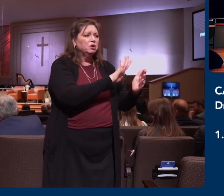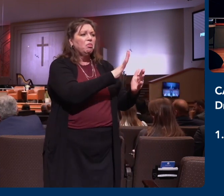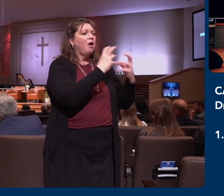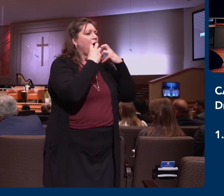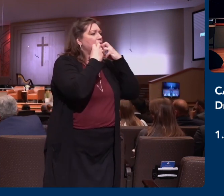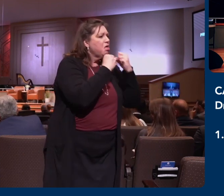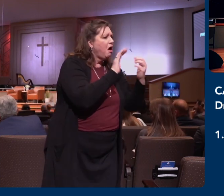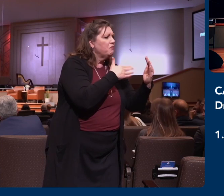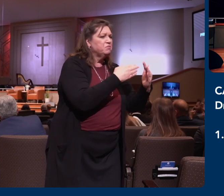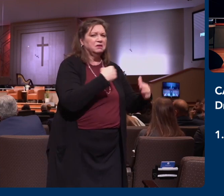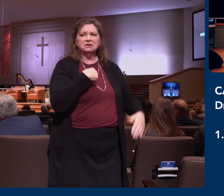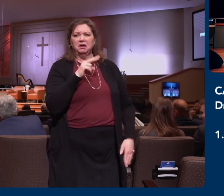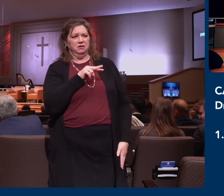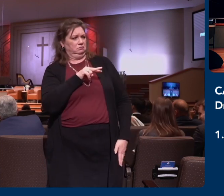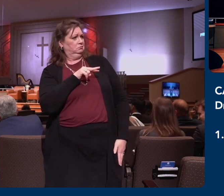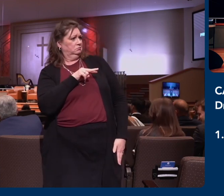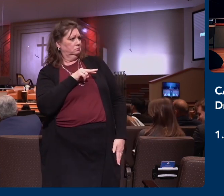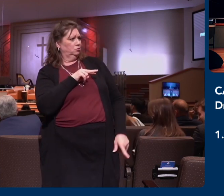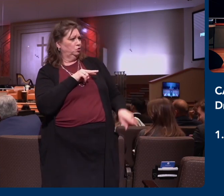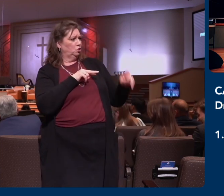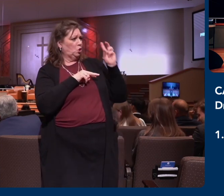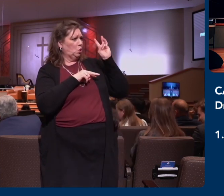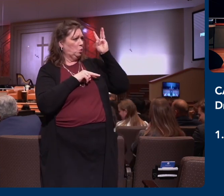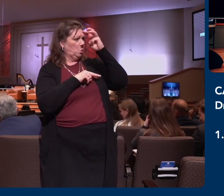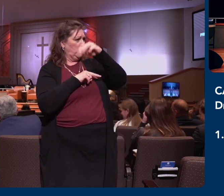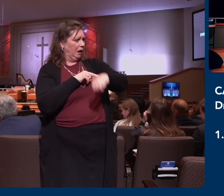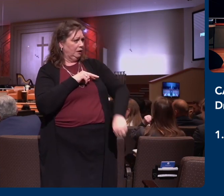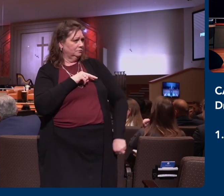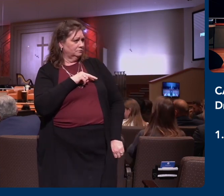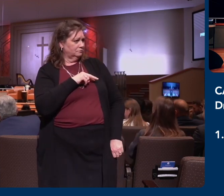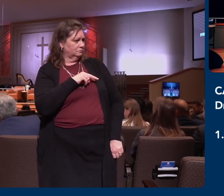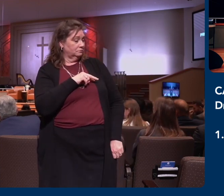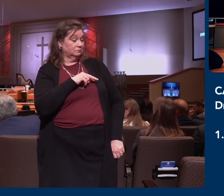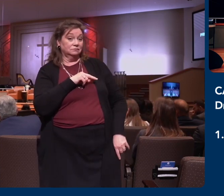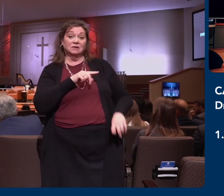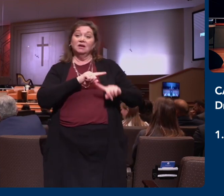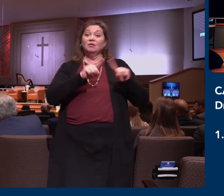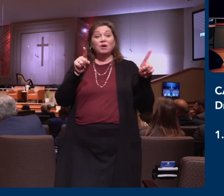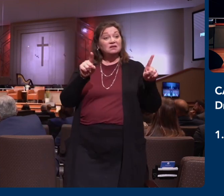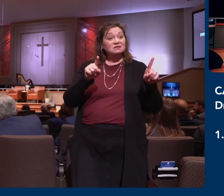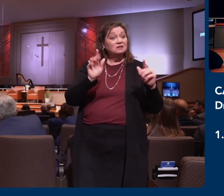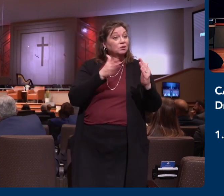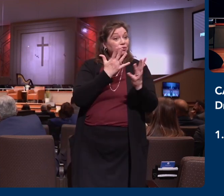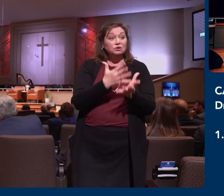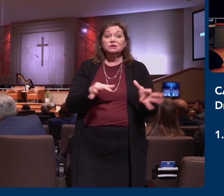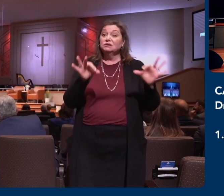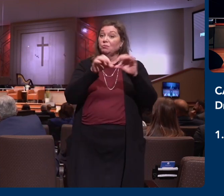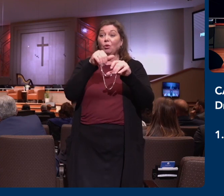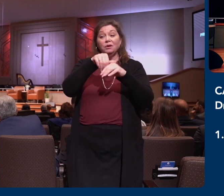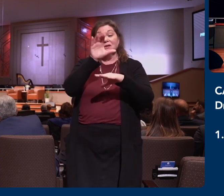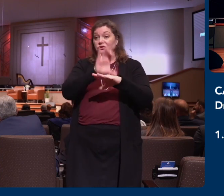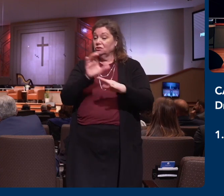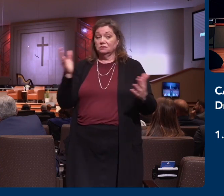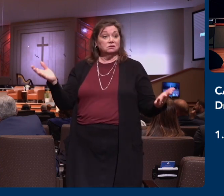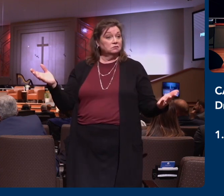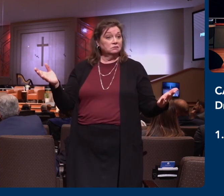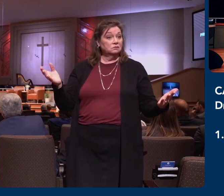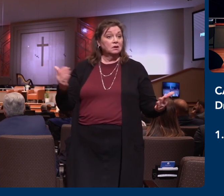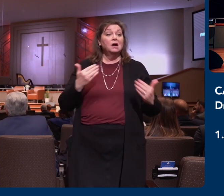But man, how different my church would be if it wasn't for those music people. And I give God thanks every day for their